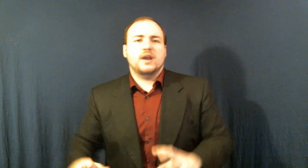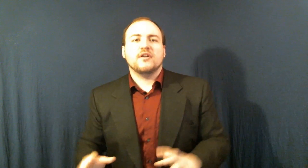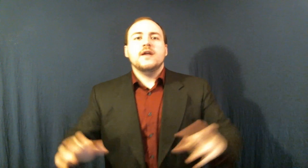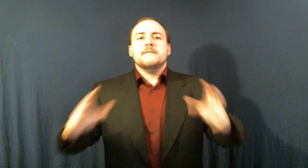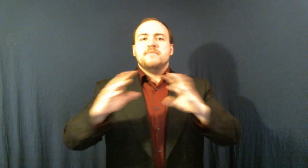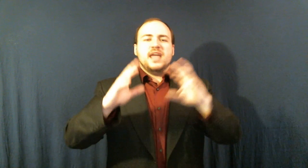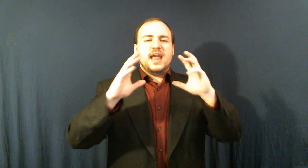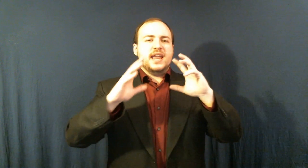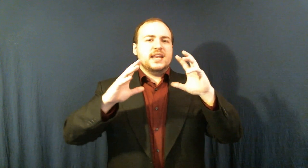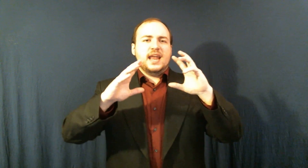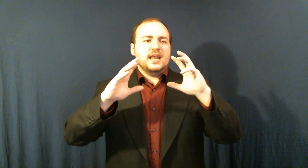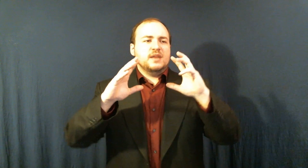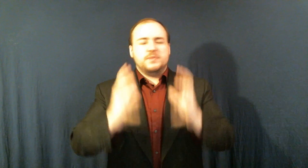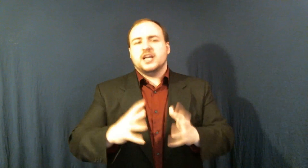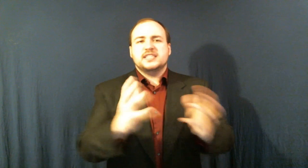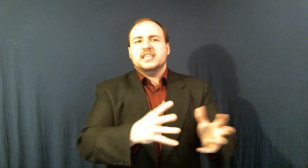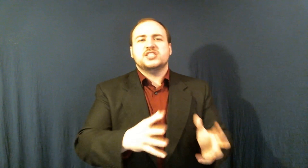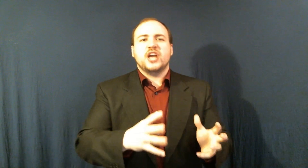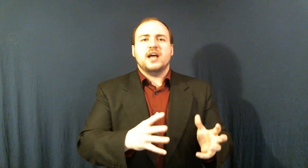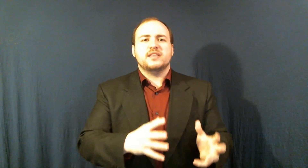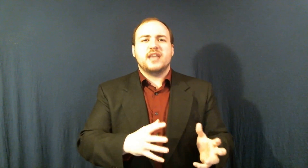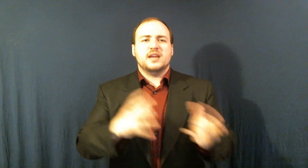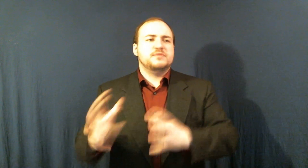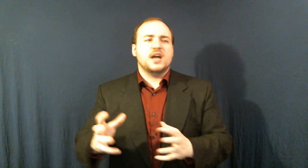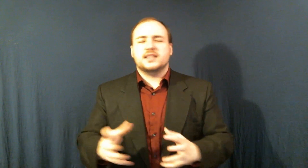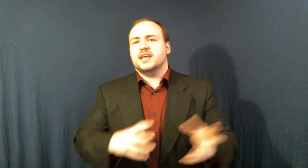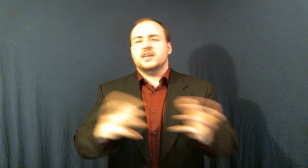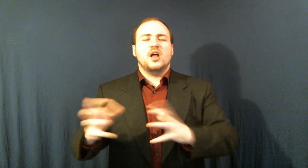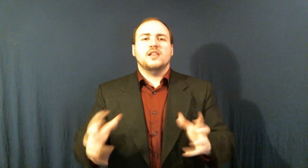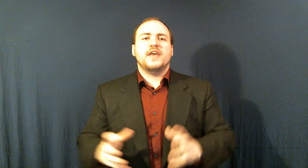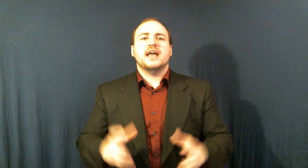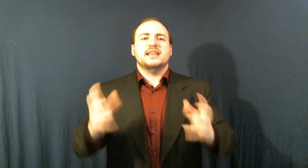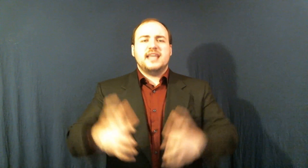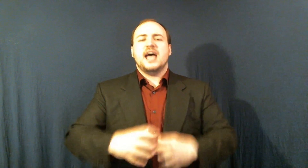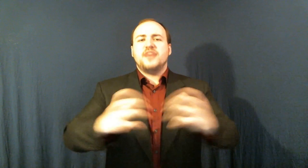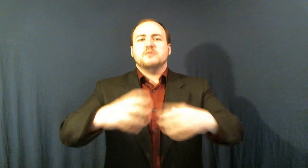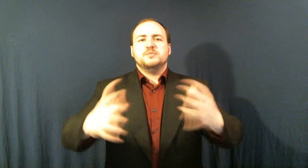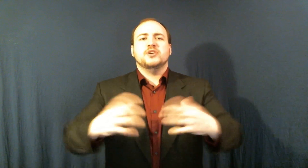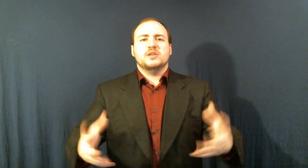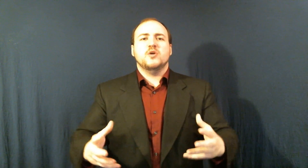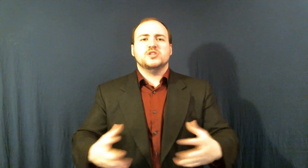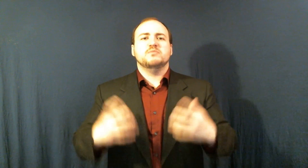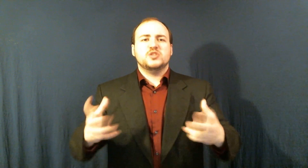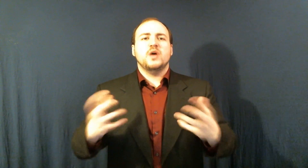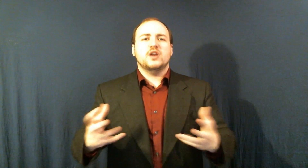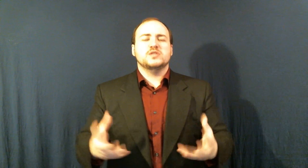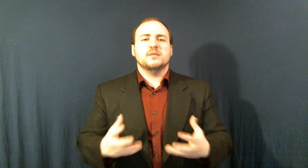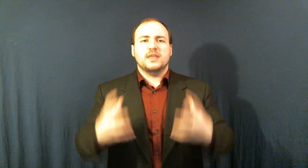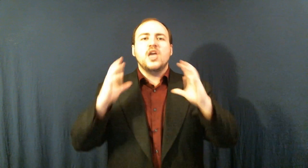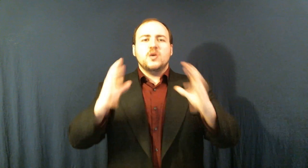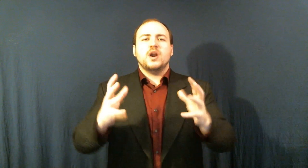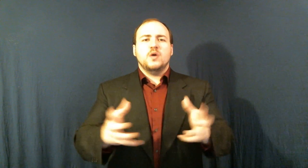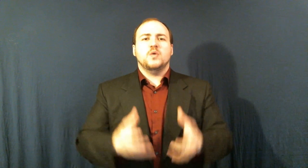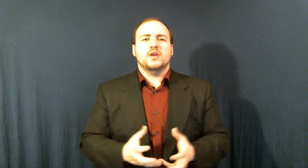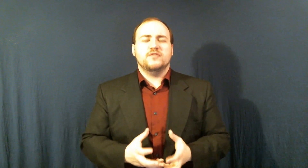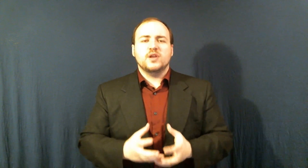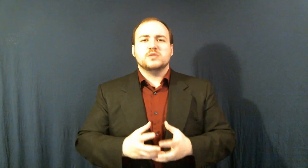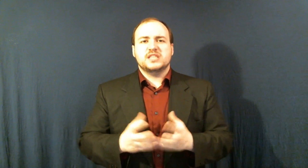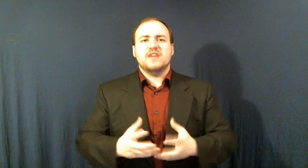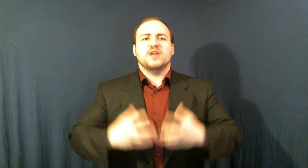or whatever And it was because his child got abducted and all of that Yeah that was put into motion But you want to know something You want to know what would have saved